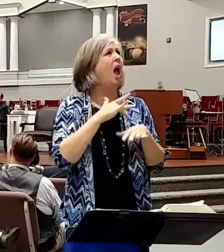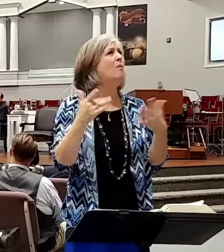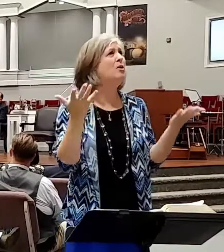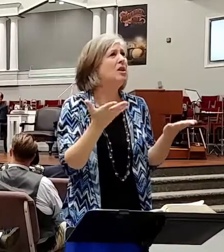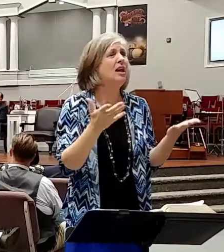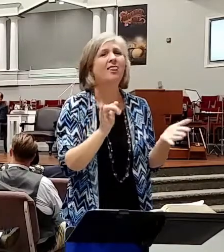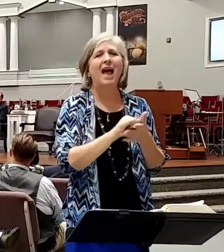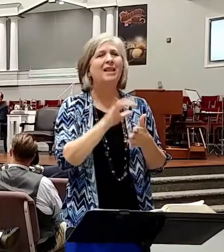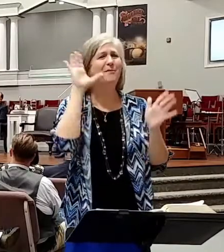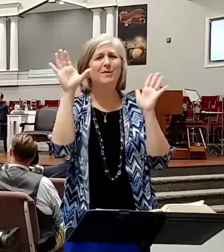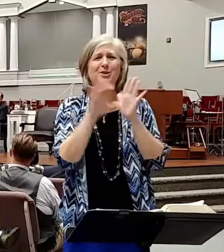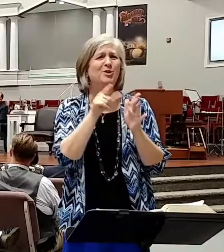your mind. But we'll move on.